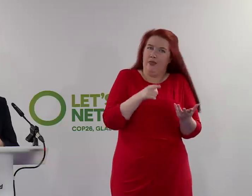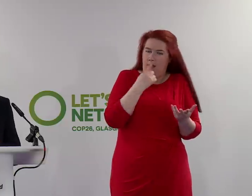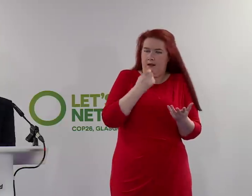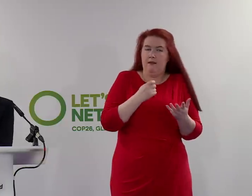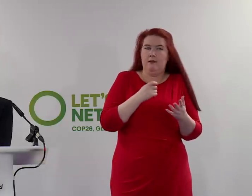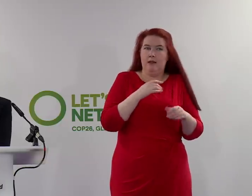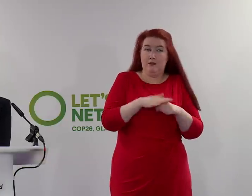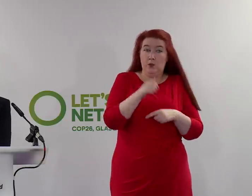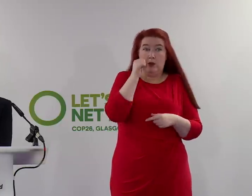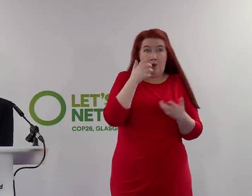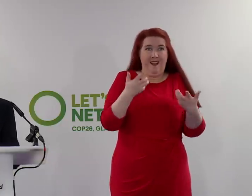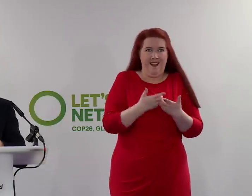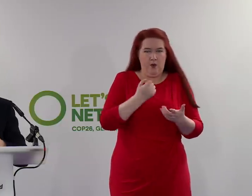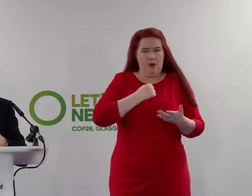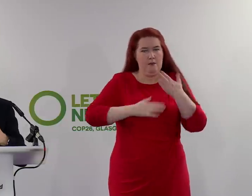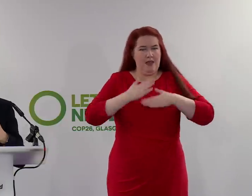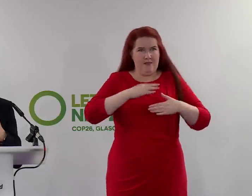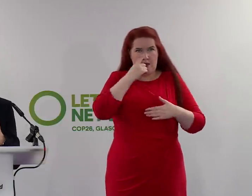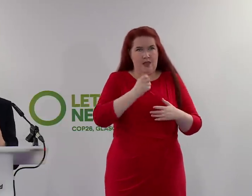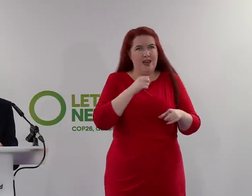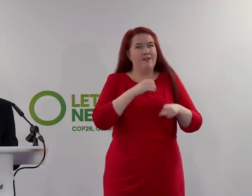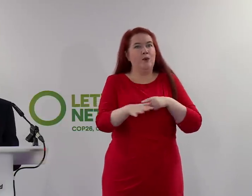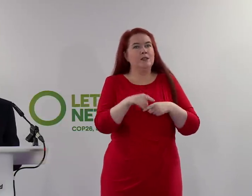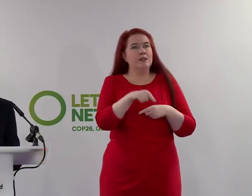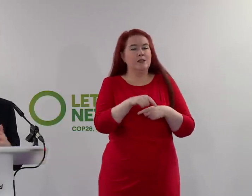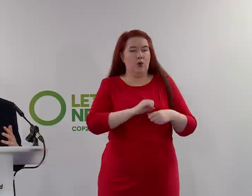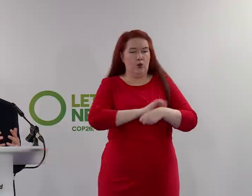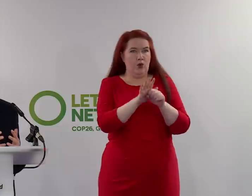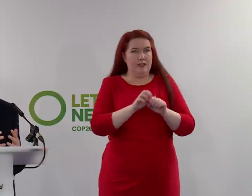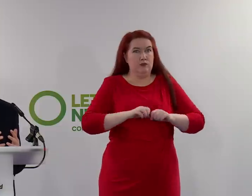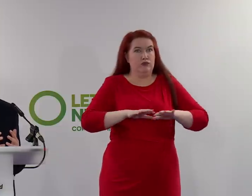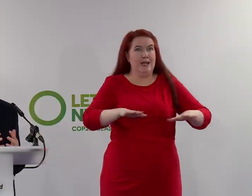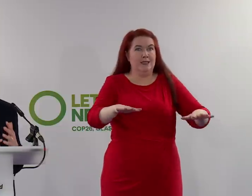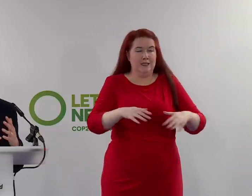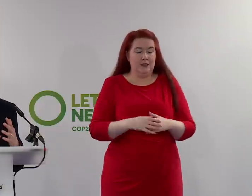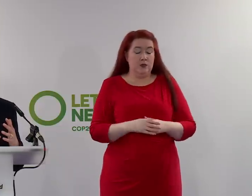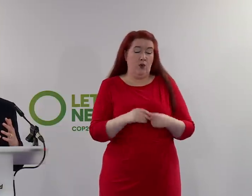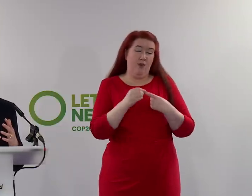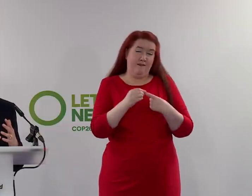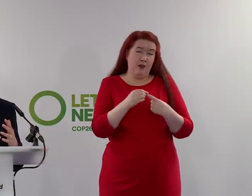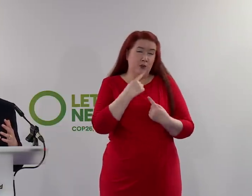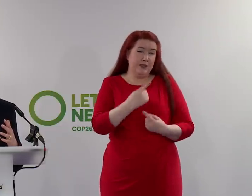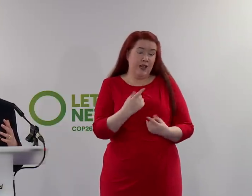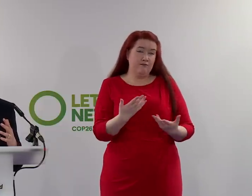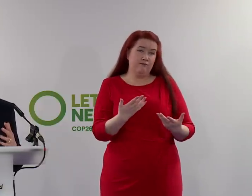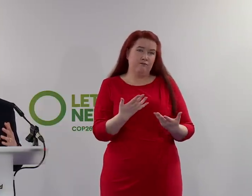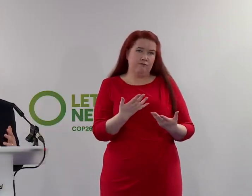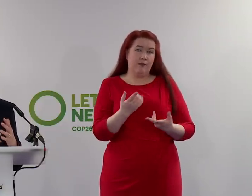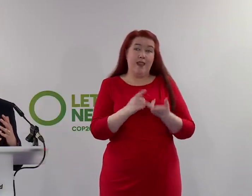break transmission of the virus. So the first point I would make is that if